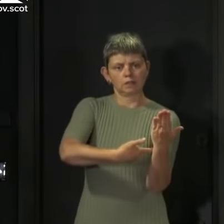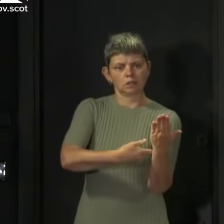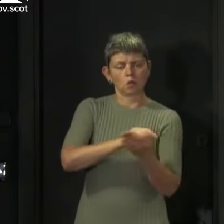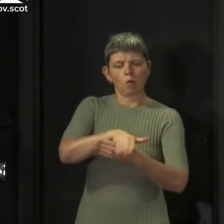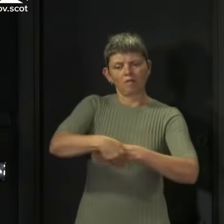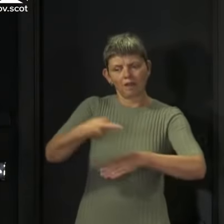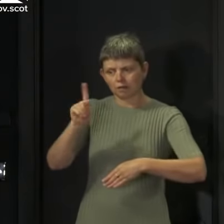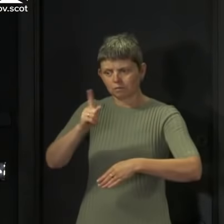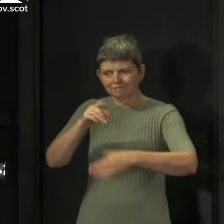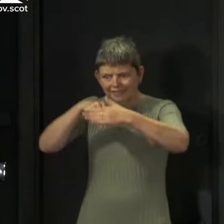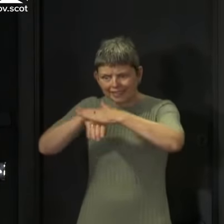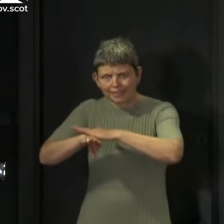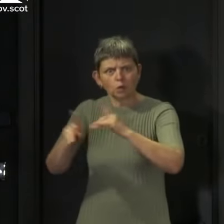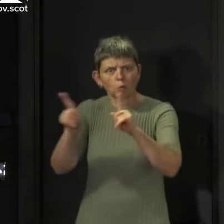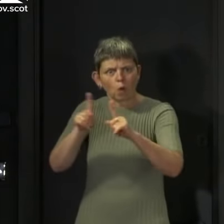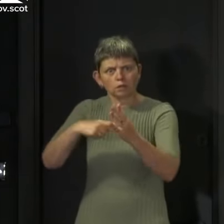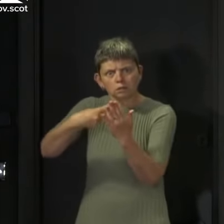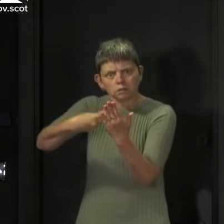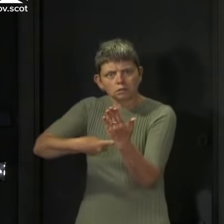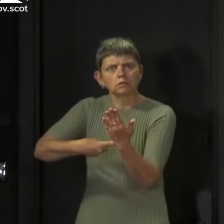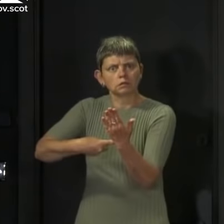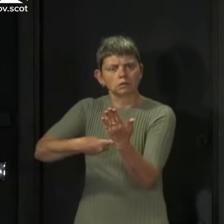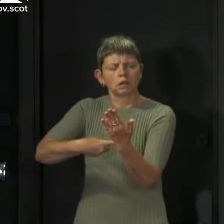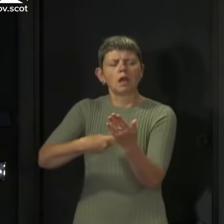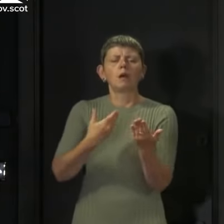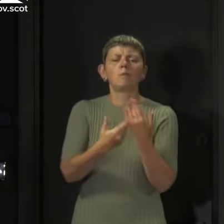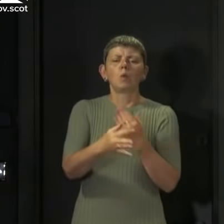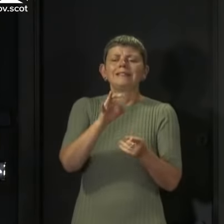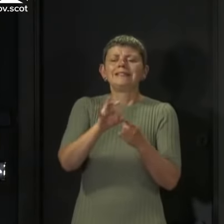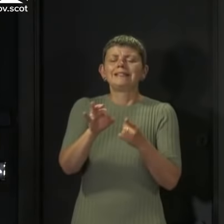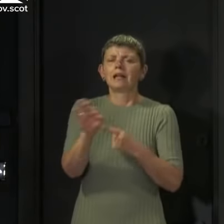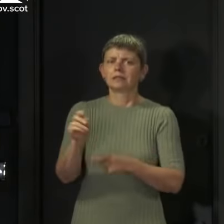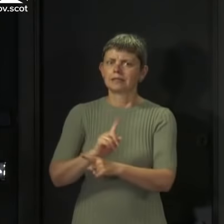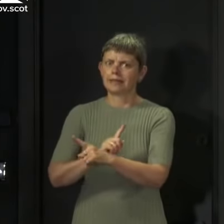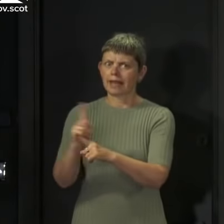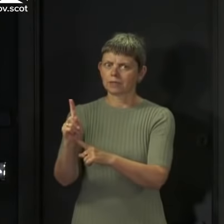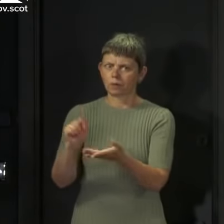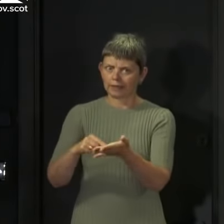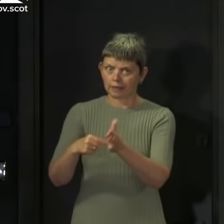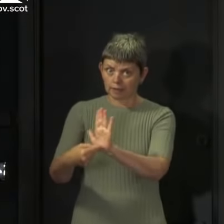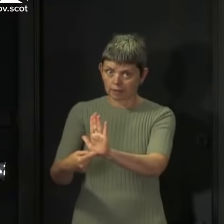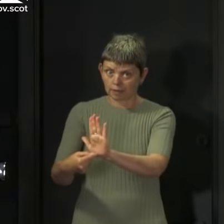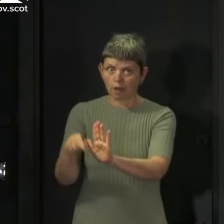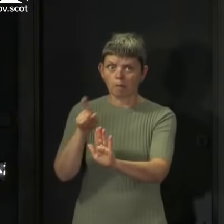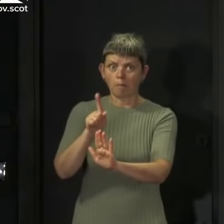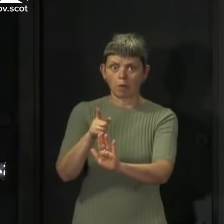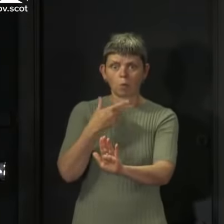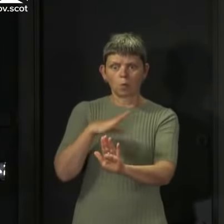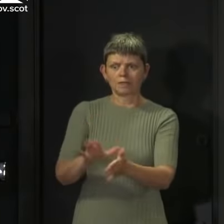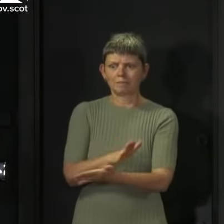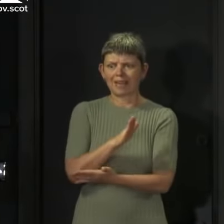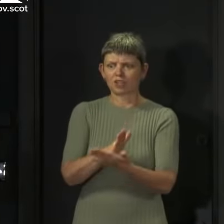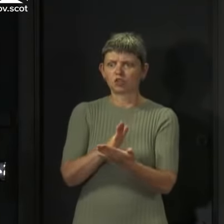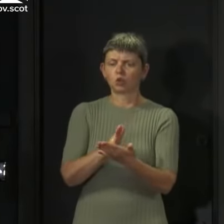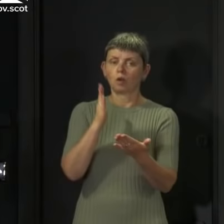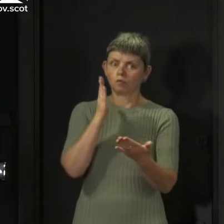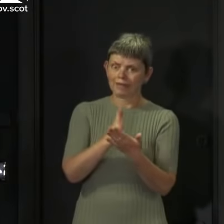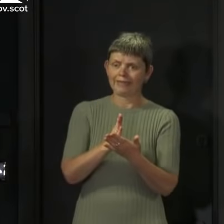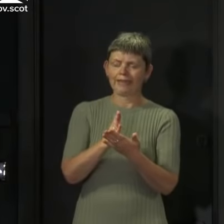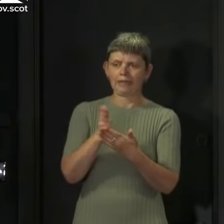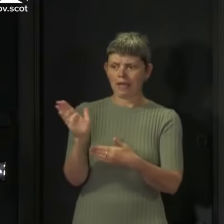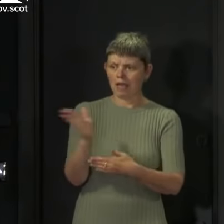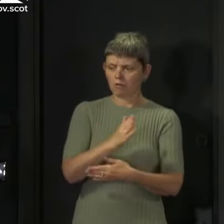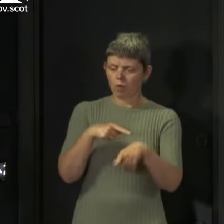We'll set out more detail of this next week but the aim is to ensure greater compliance with the key public health